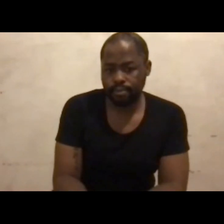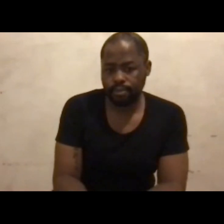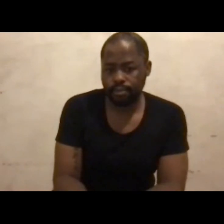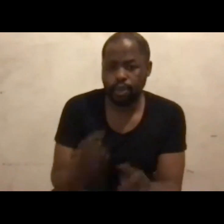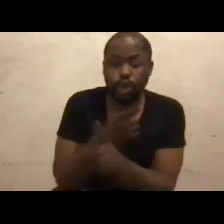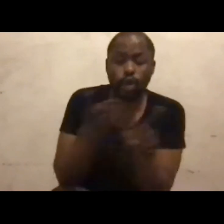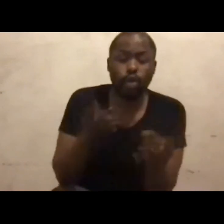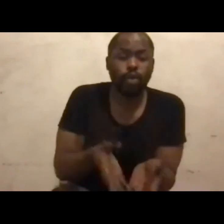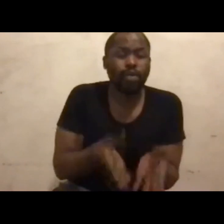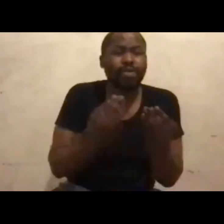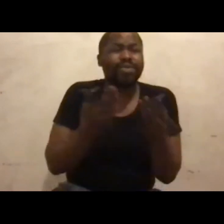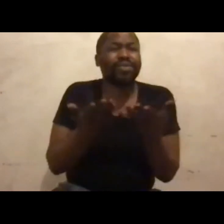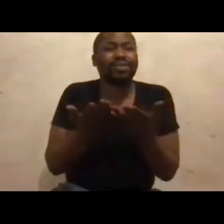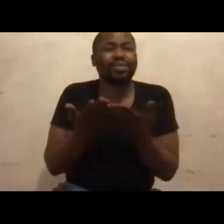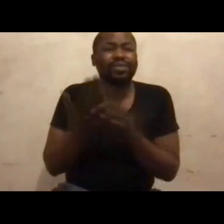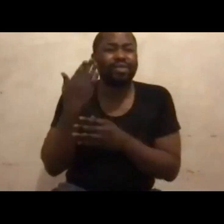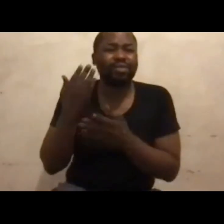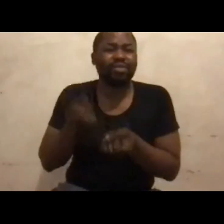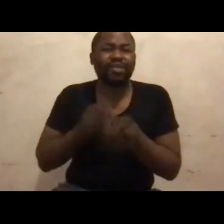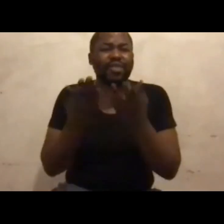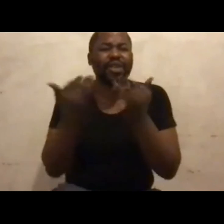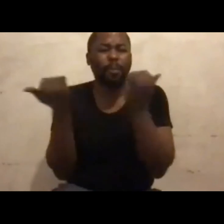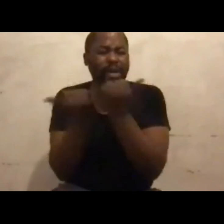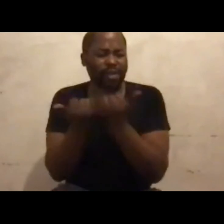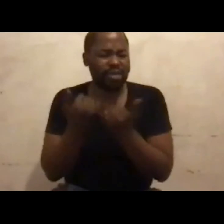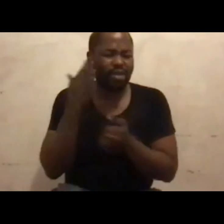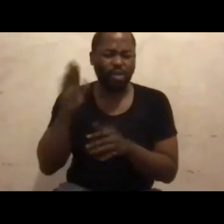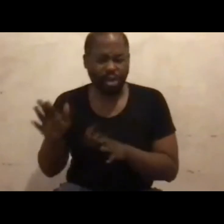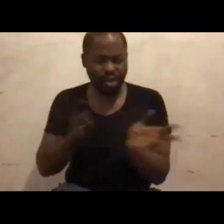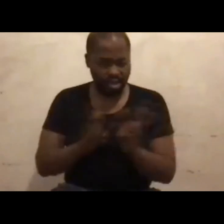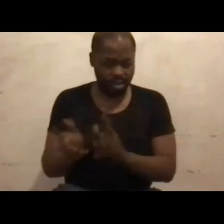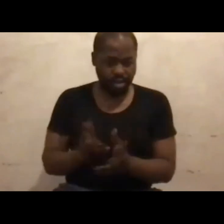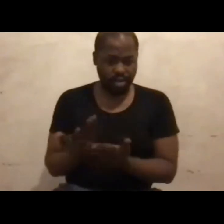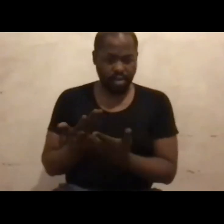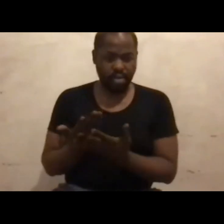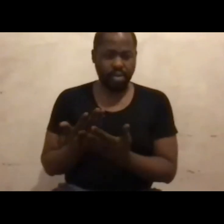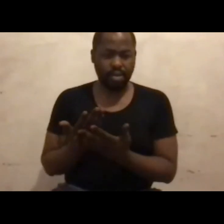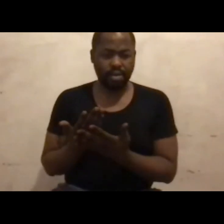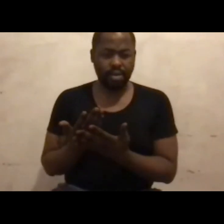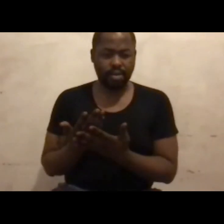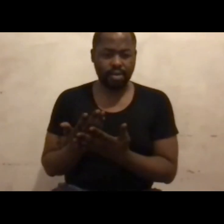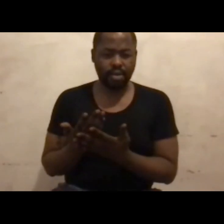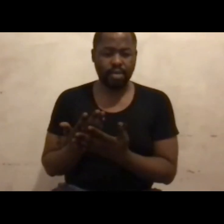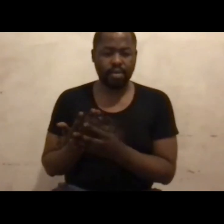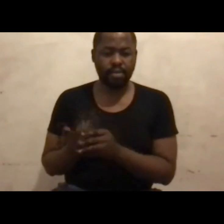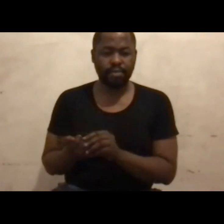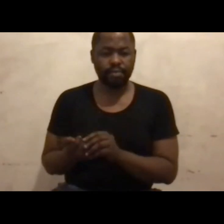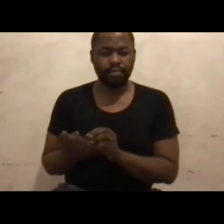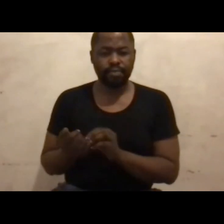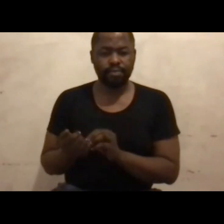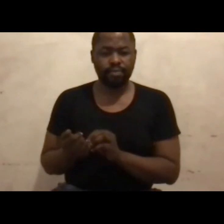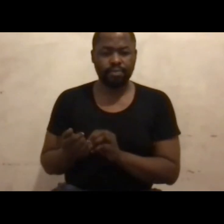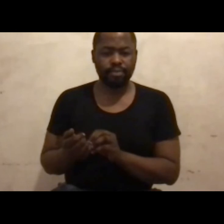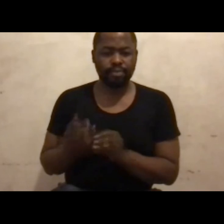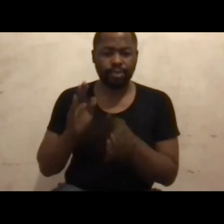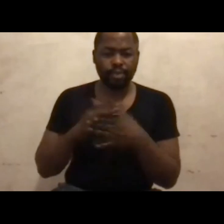accommodation, everything. And we almost attended every single one of their graduation ceremonies because those were